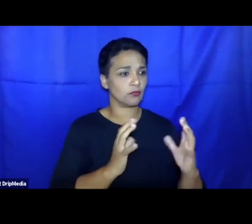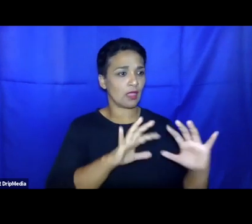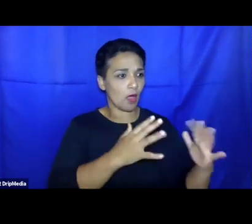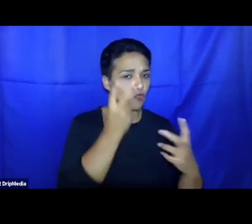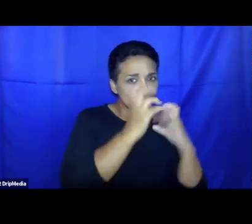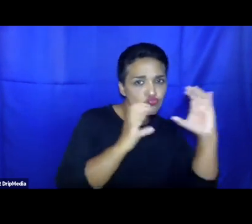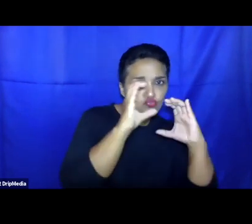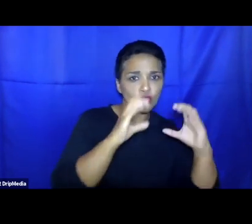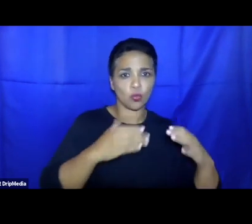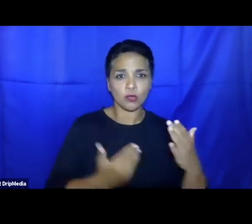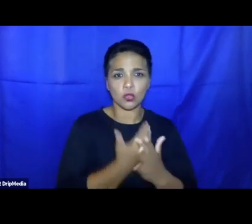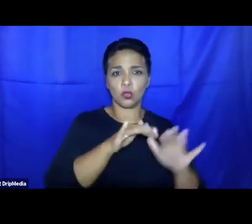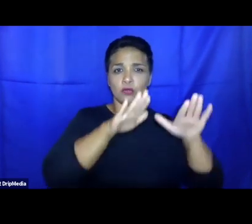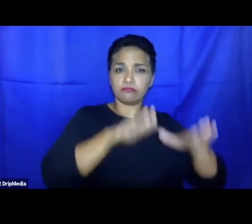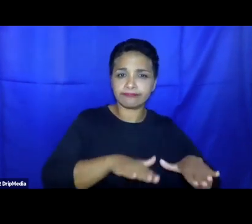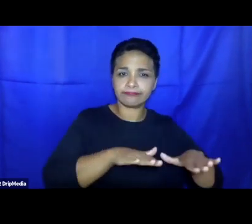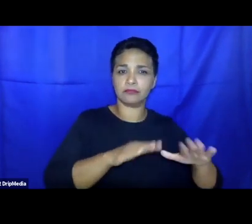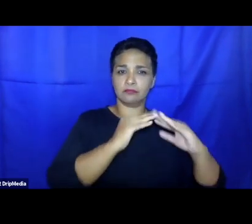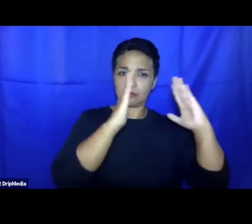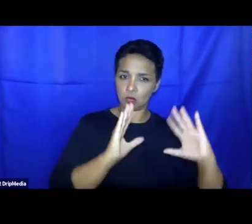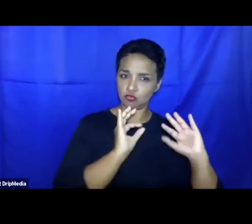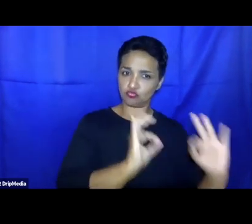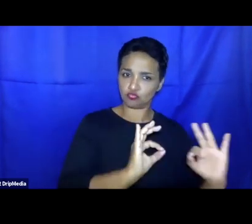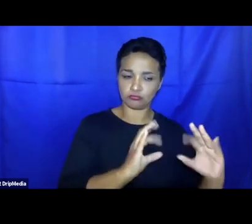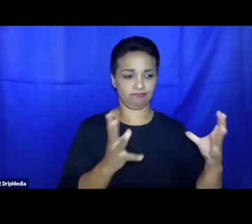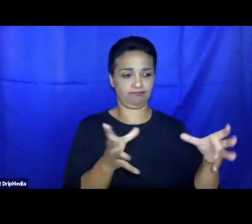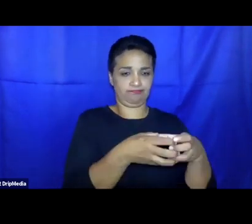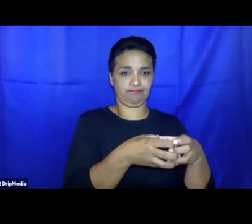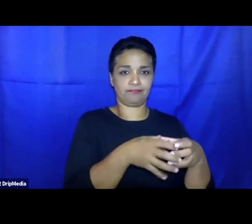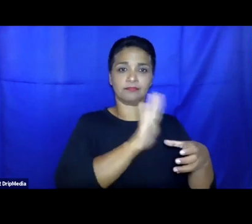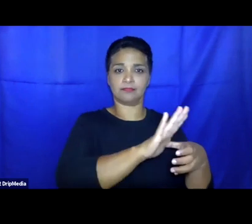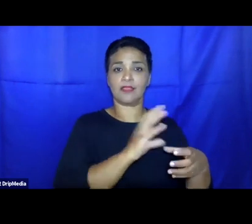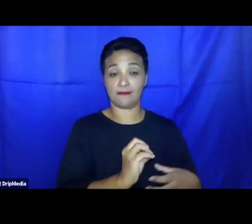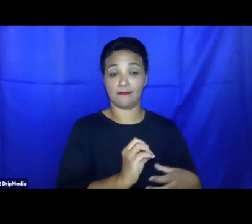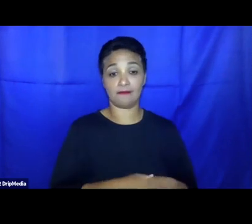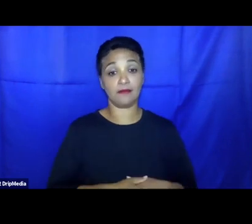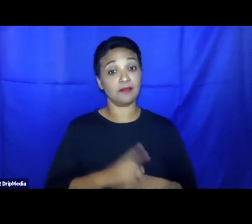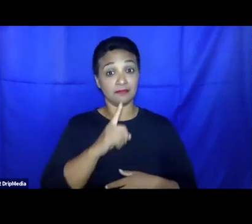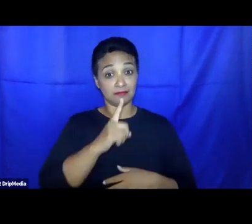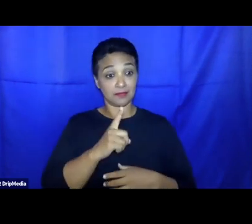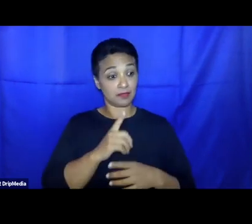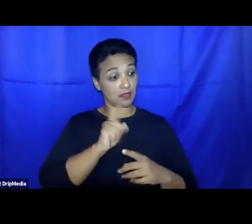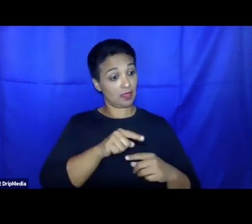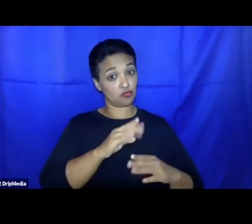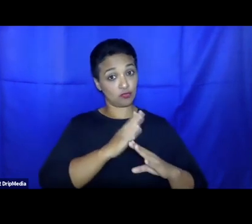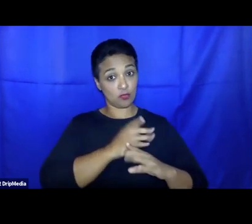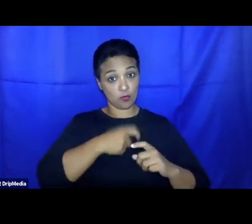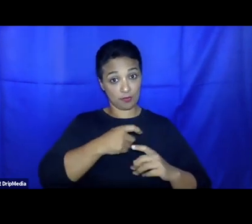It's a fine thing, as long as it is not a move to privatize resettlement. And if you have a country that doesn't have a tradition of